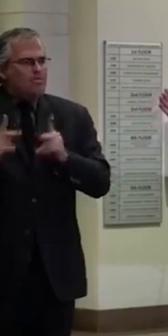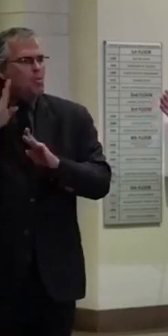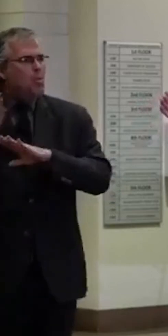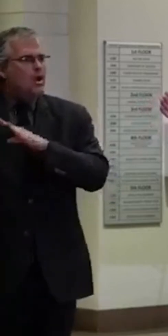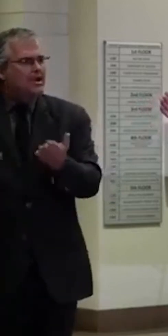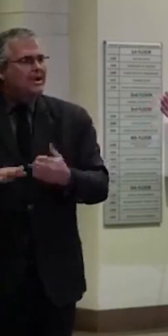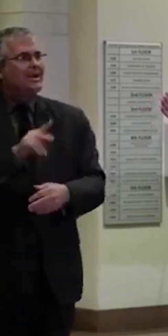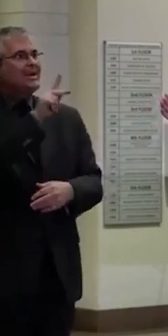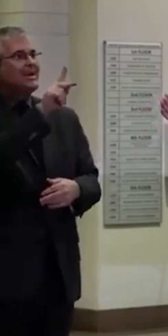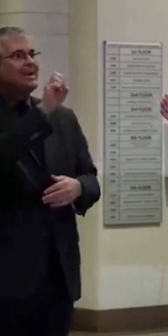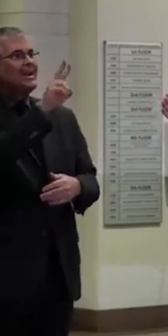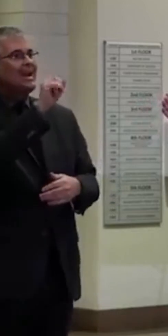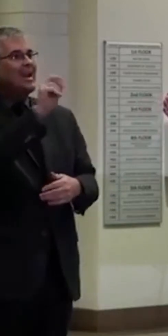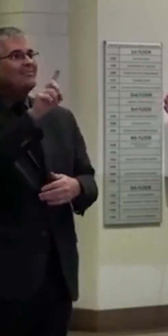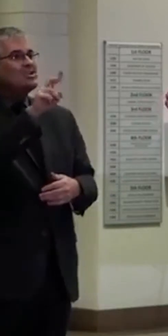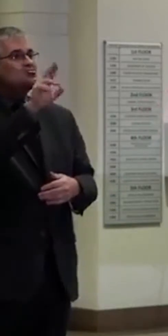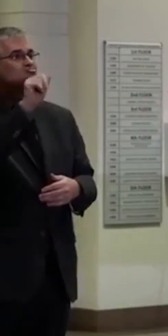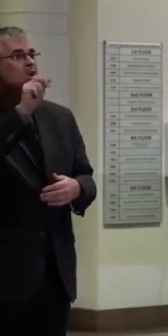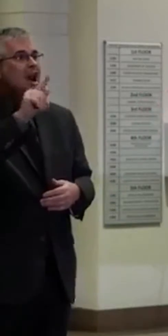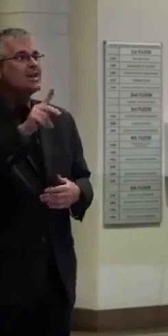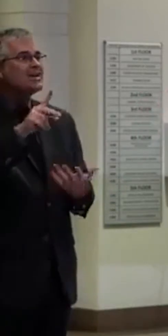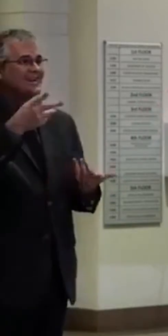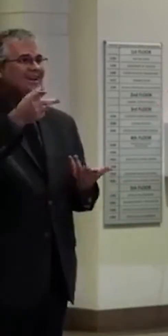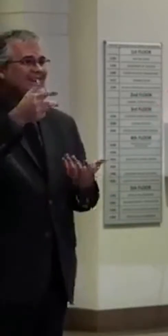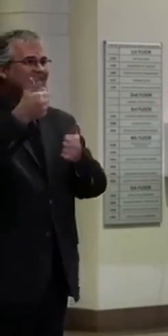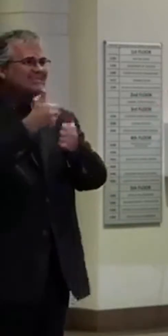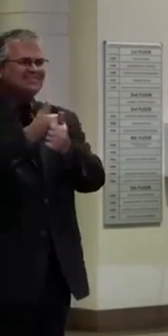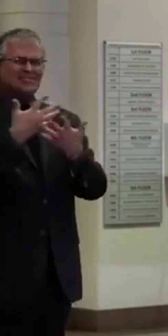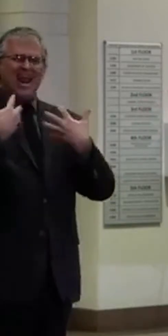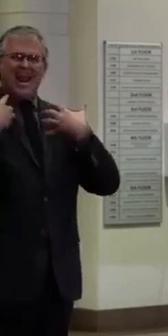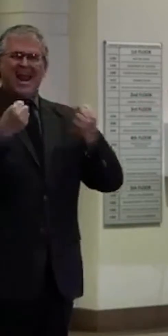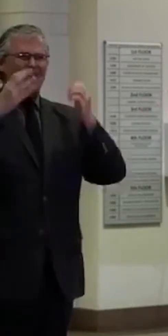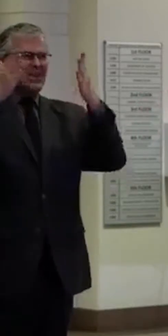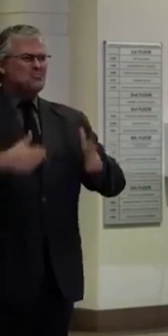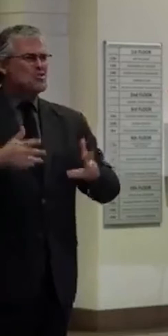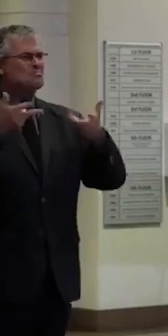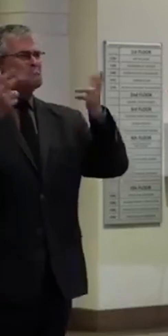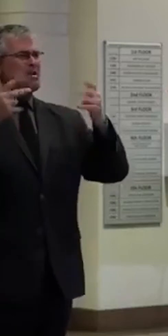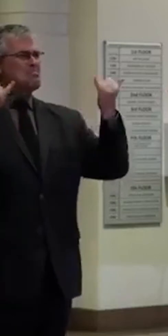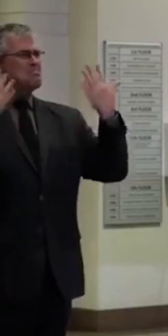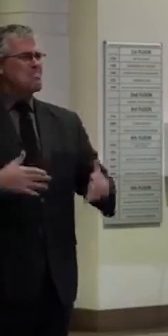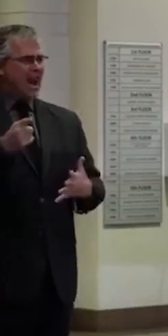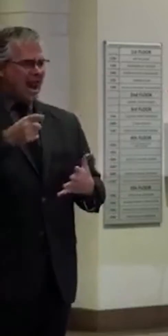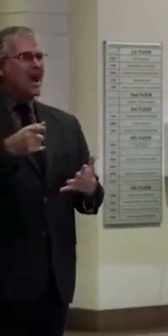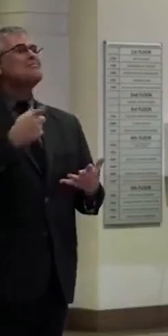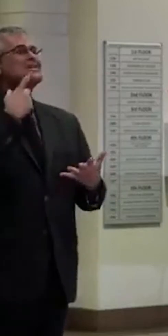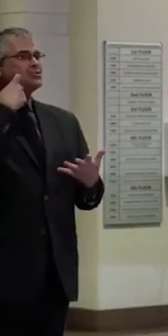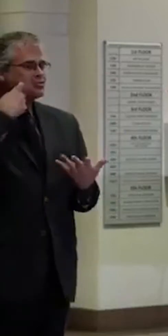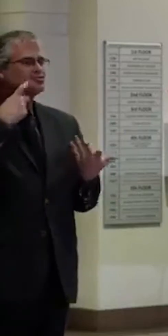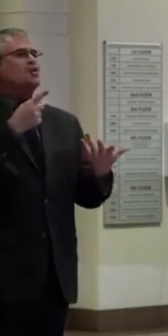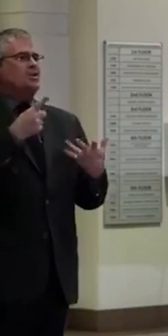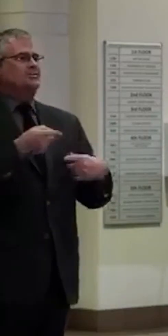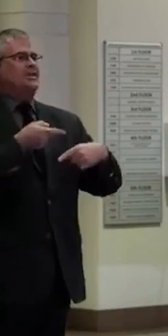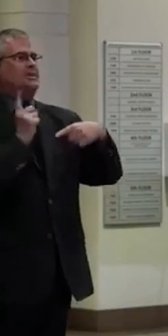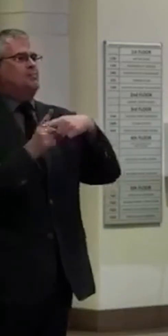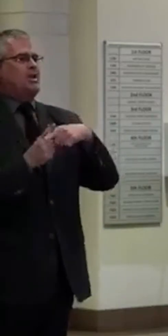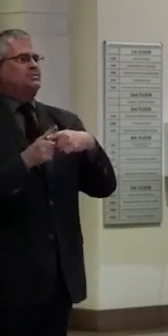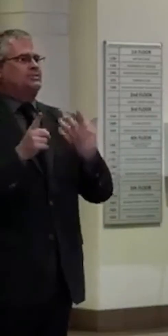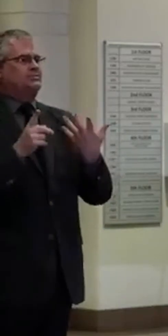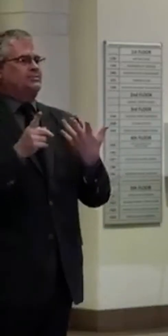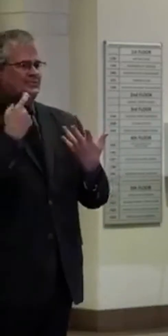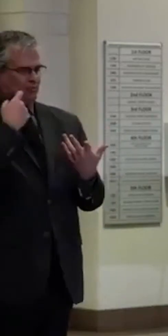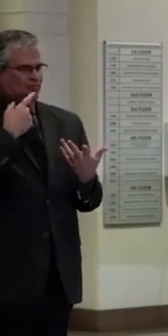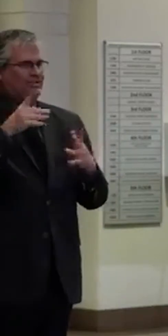Kevin Durant, one of the most fit people in the world, tested positive today. It's incumbent upon the citizens of this state to take this